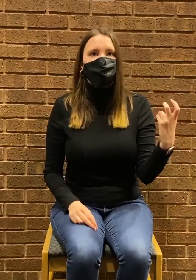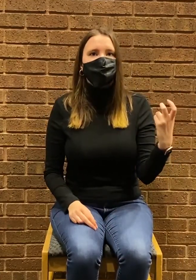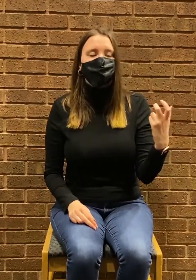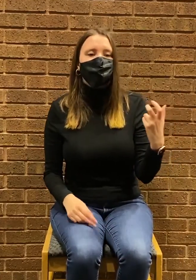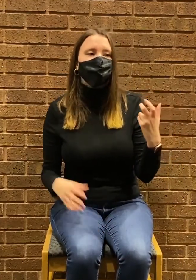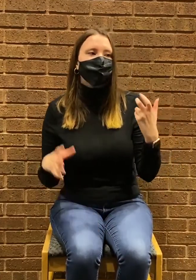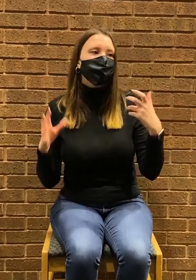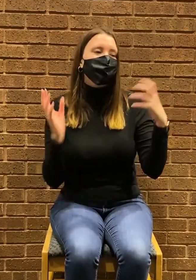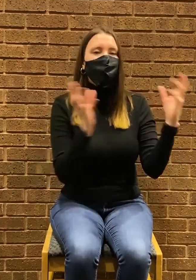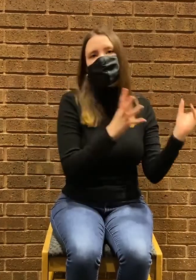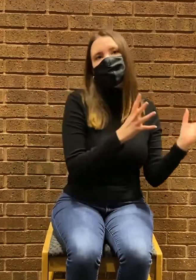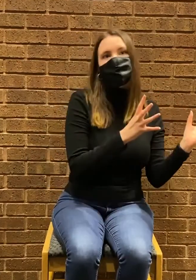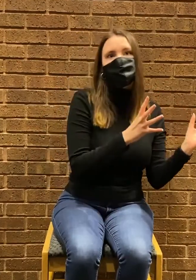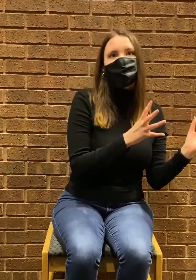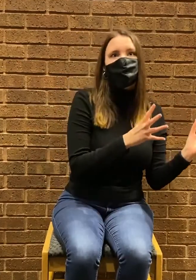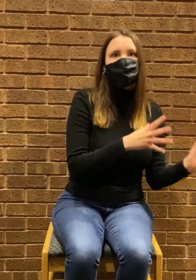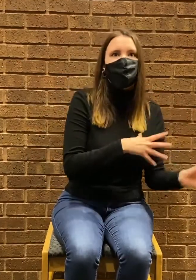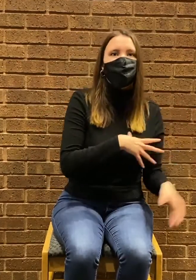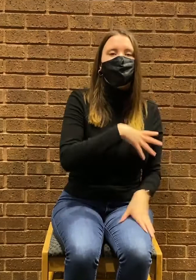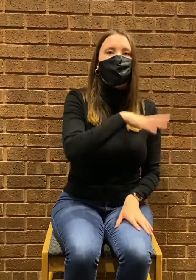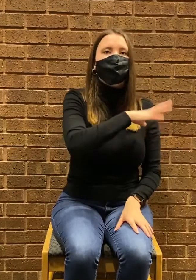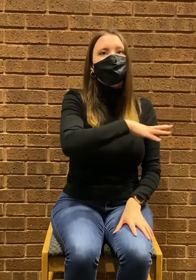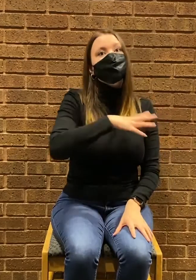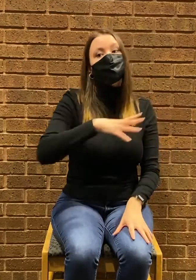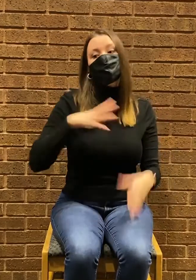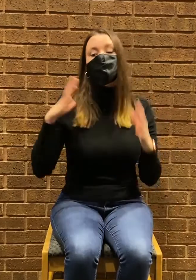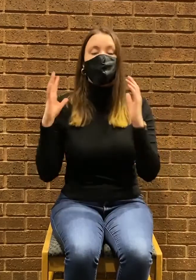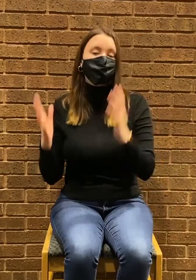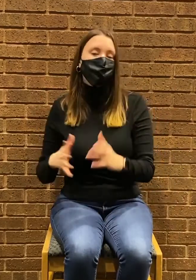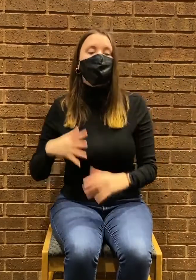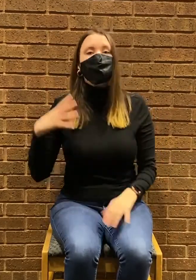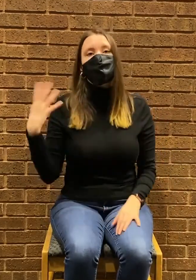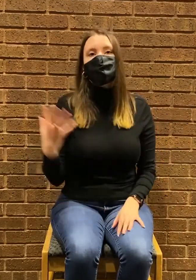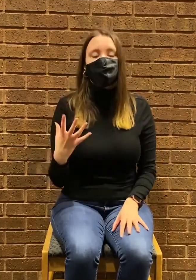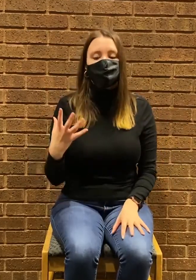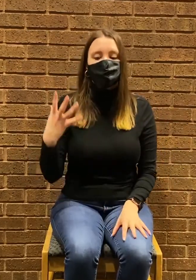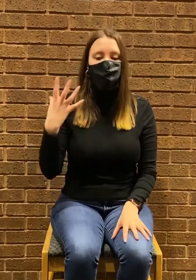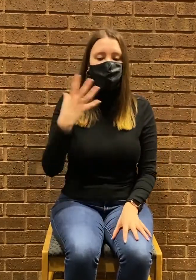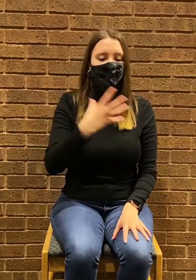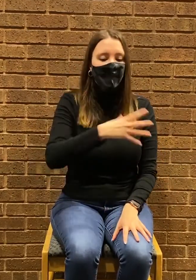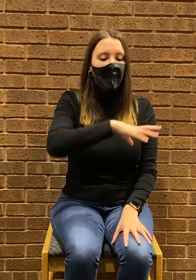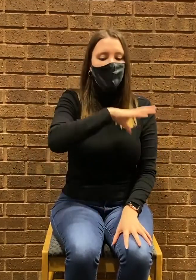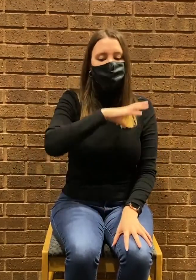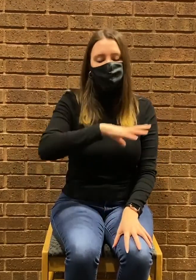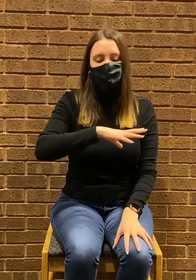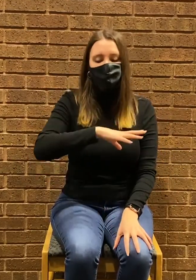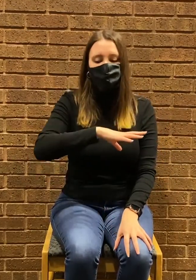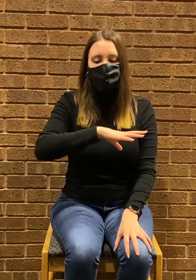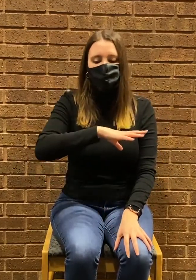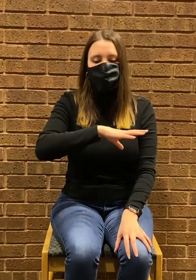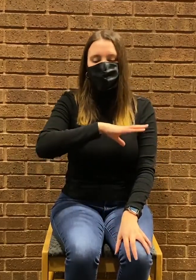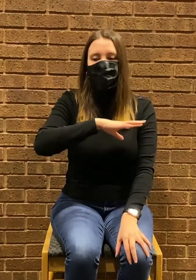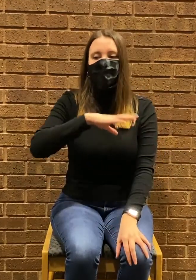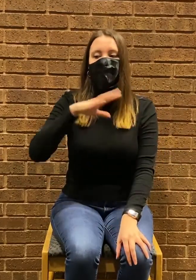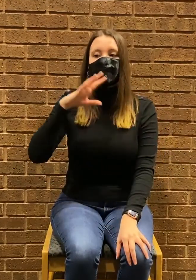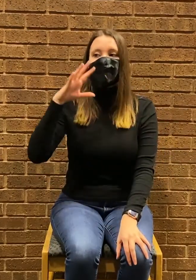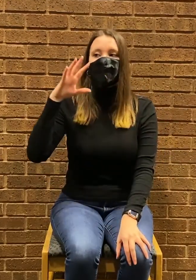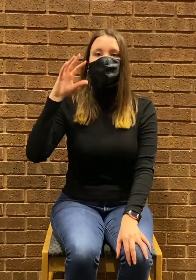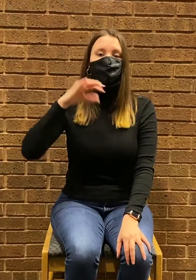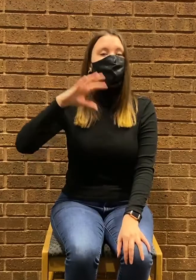this um 90s feeling with them and everyone else is more of today very modern but at the end um there's the